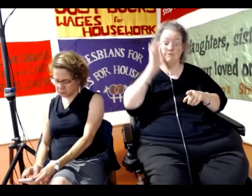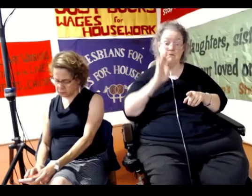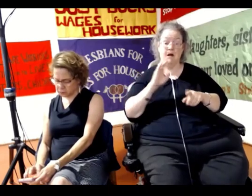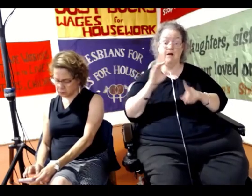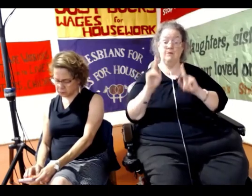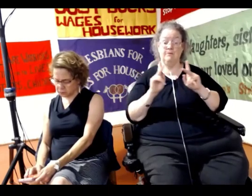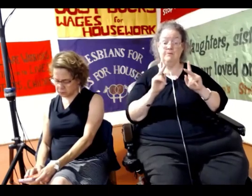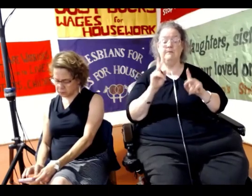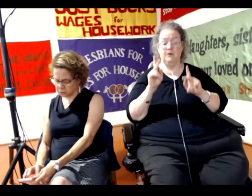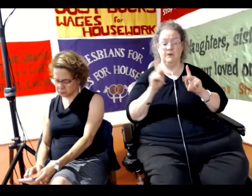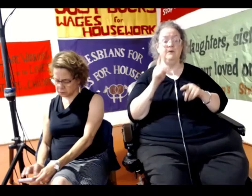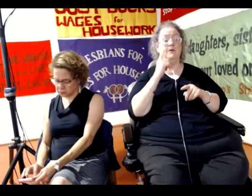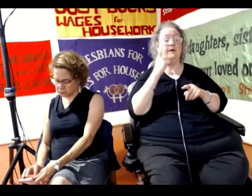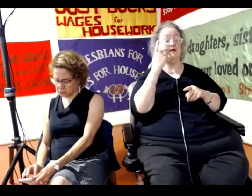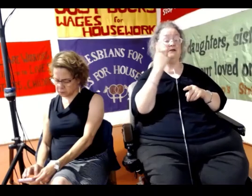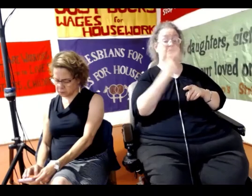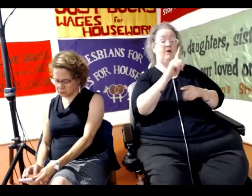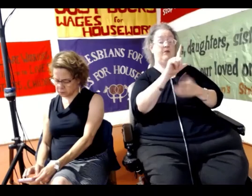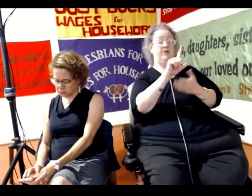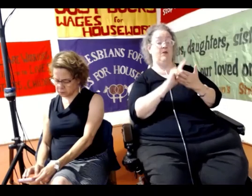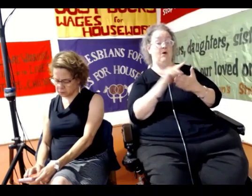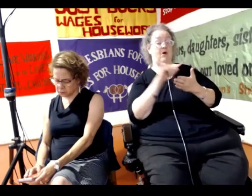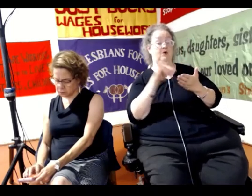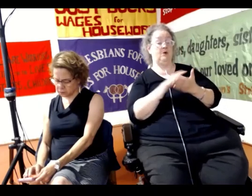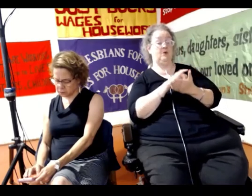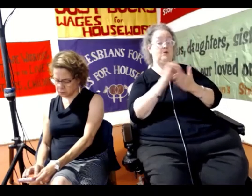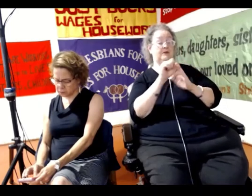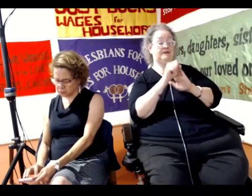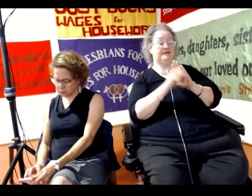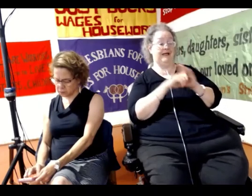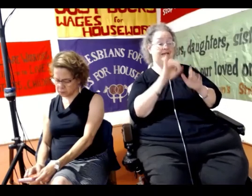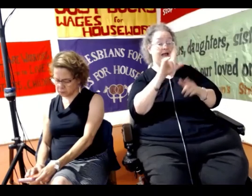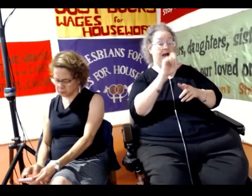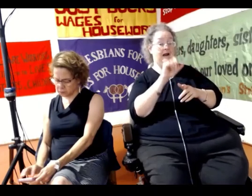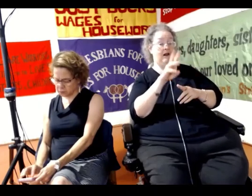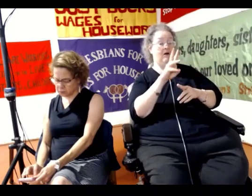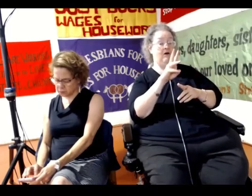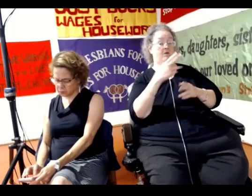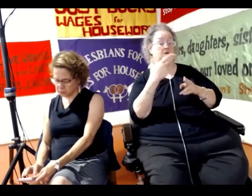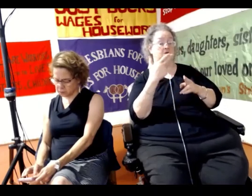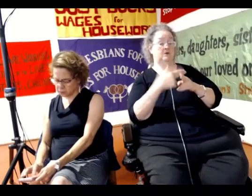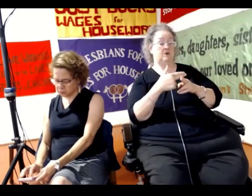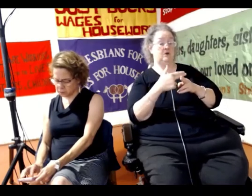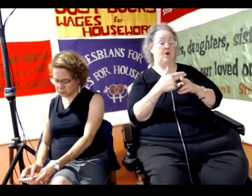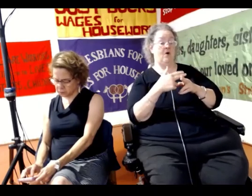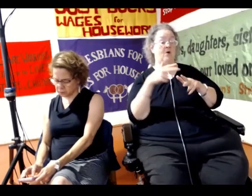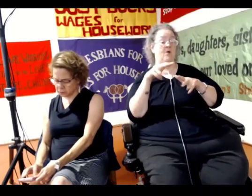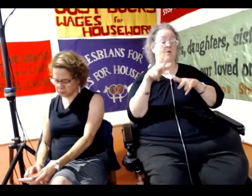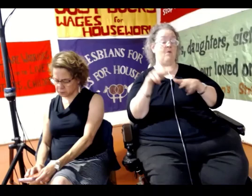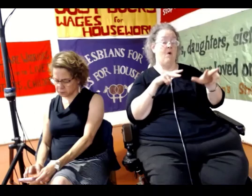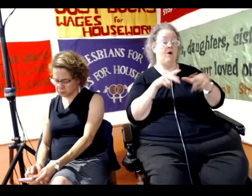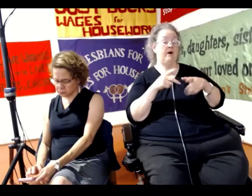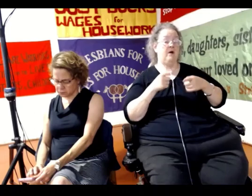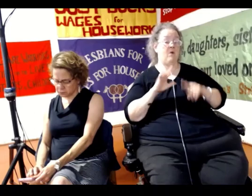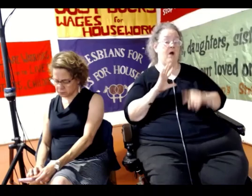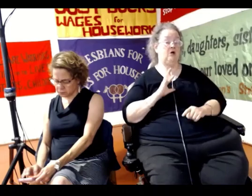in New York State, a law that was widely known as the walking while trans law.